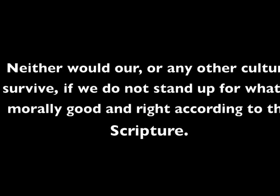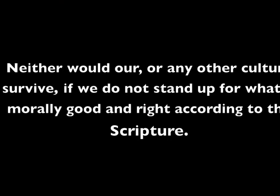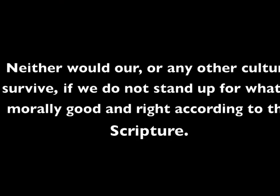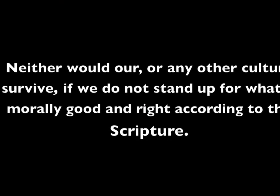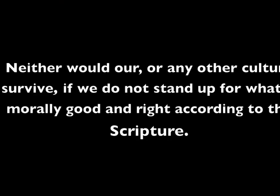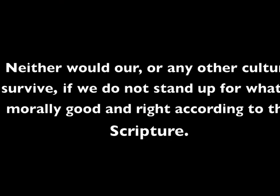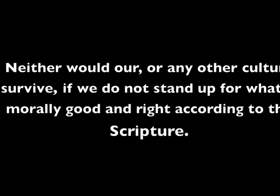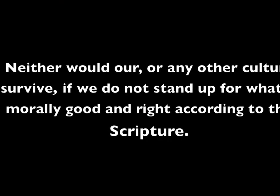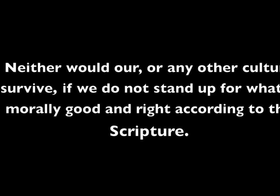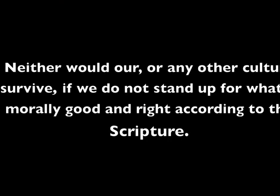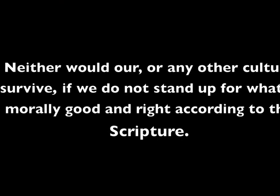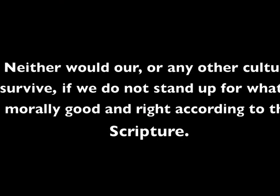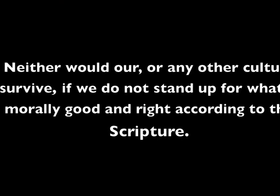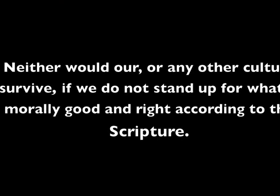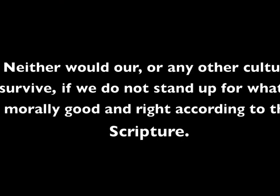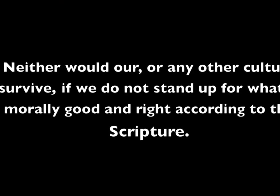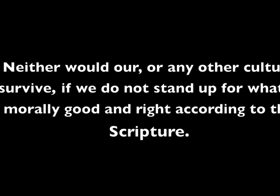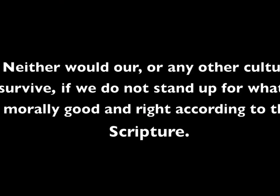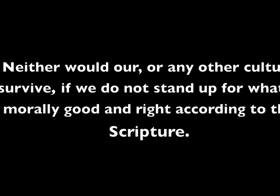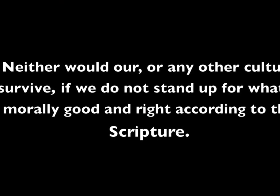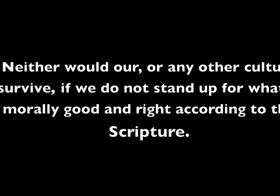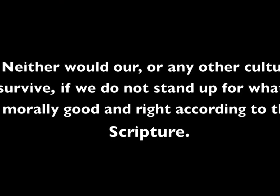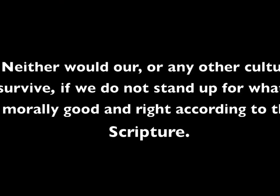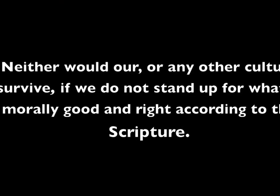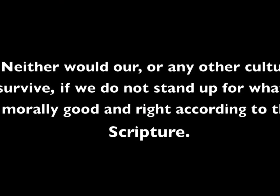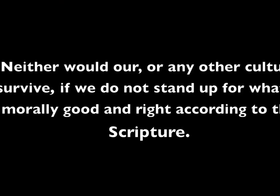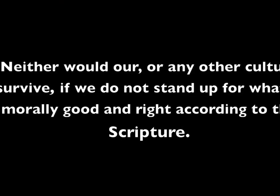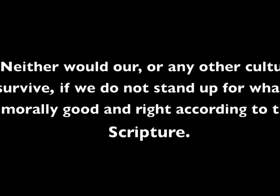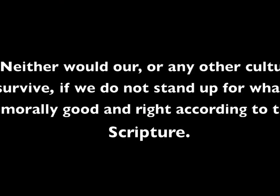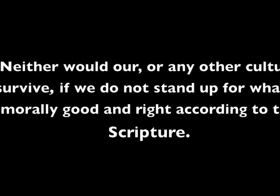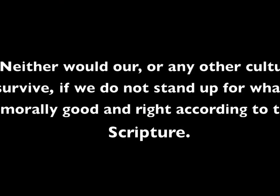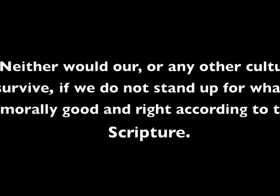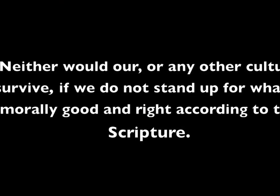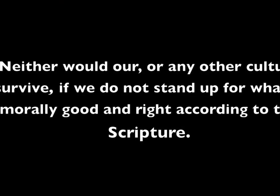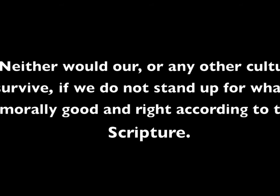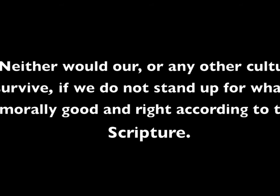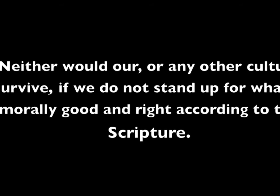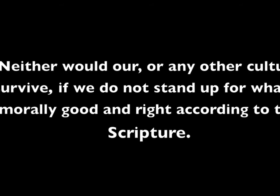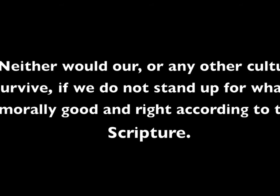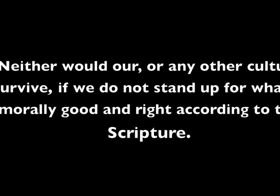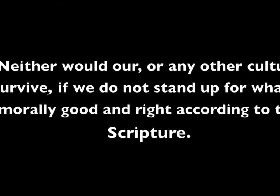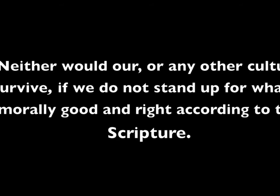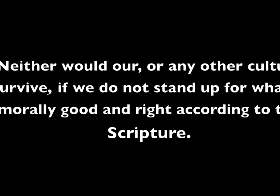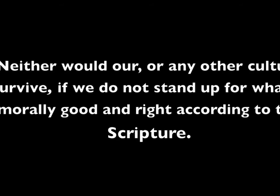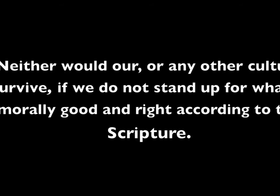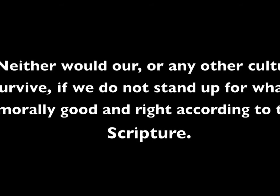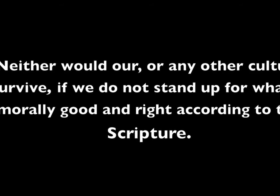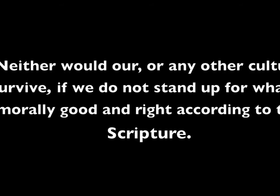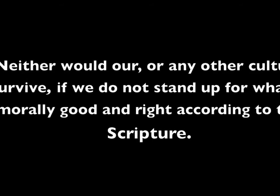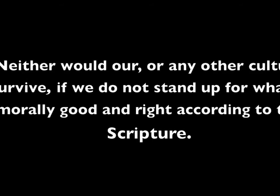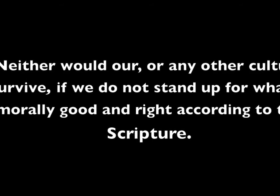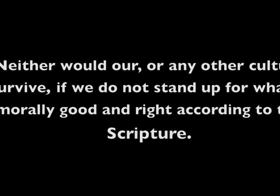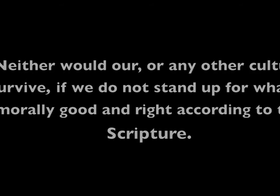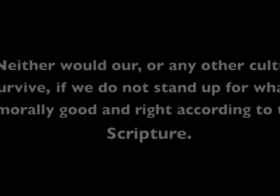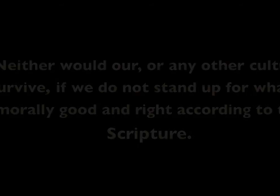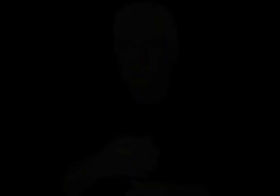Neither would our or any other culture survive if we do not stand up for what is morally good and right according to the scripture.